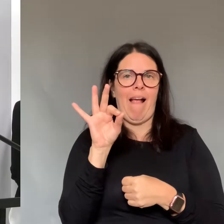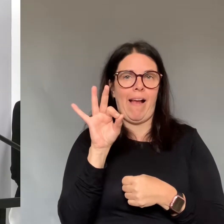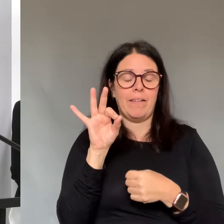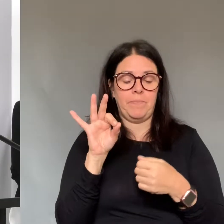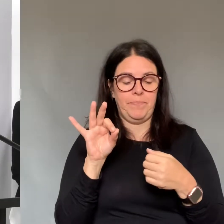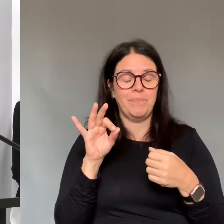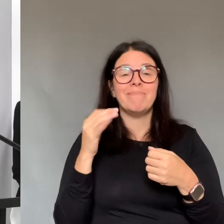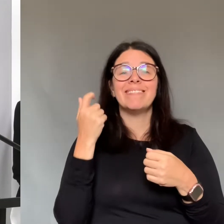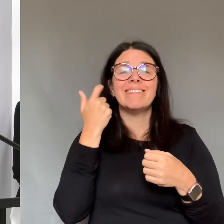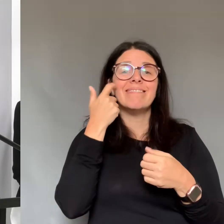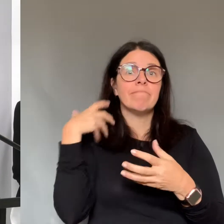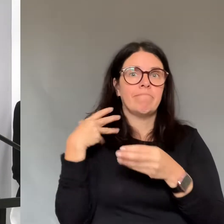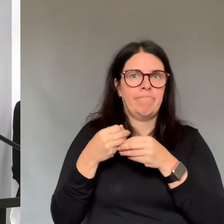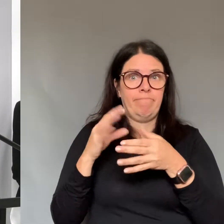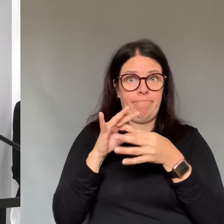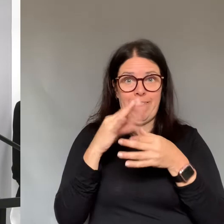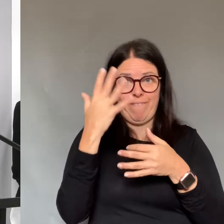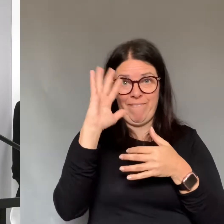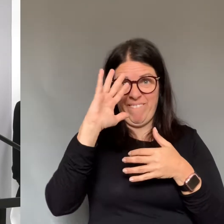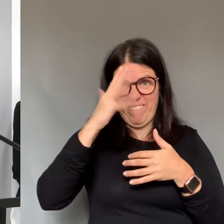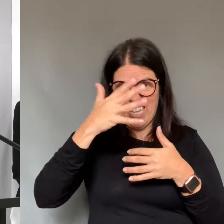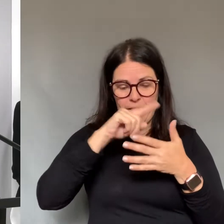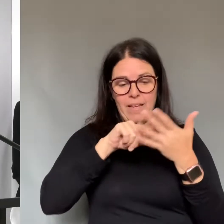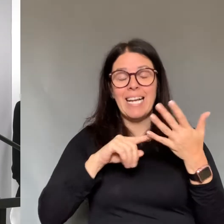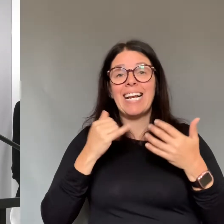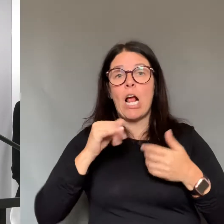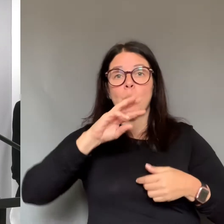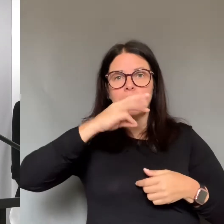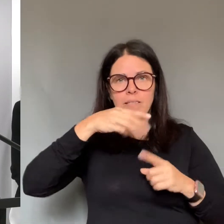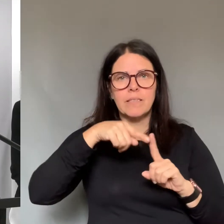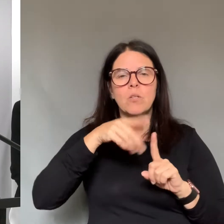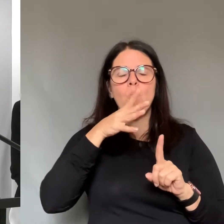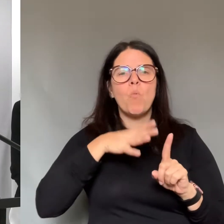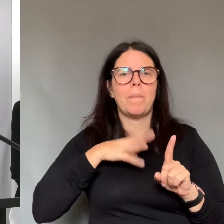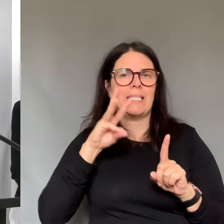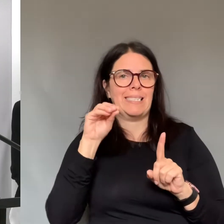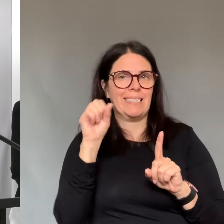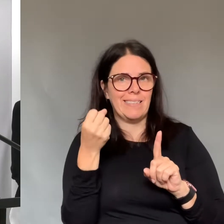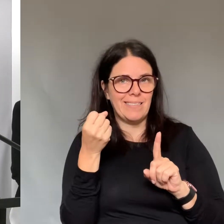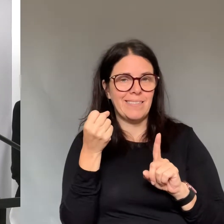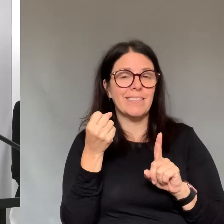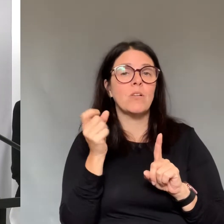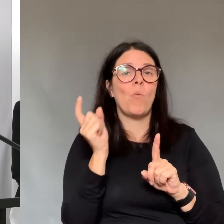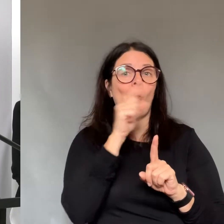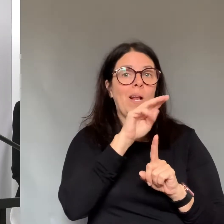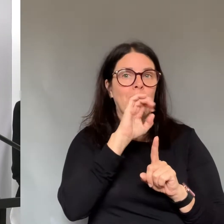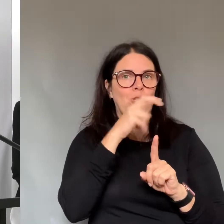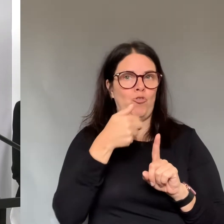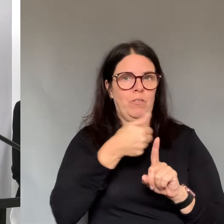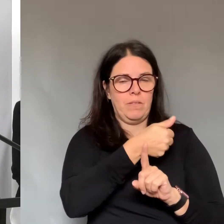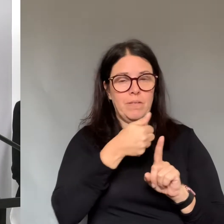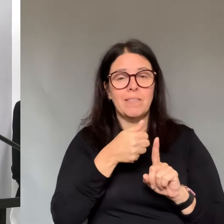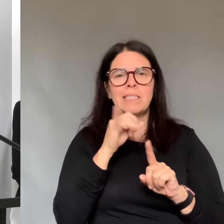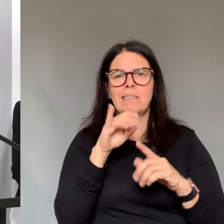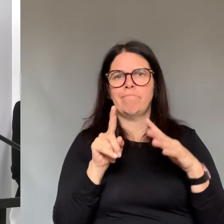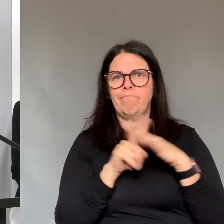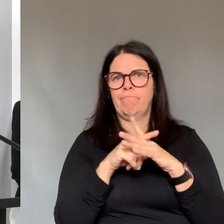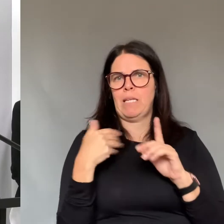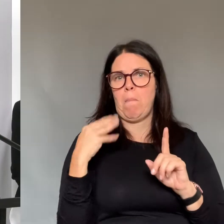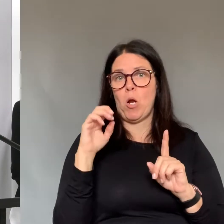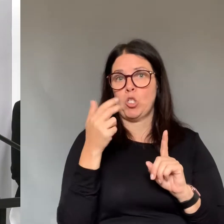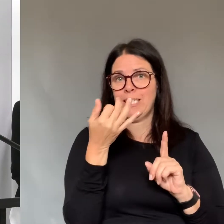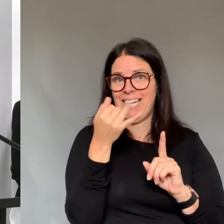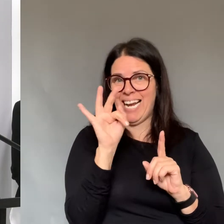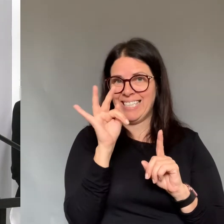Good morning everyone. So now as Teresa announced that there are nine cases in our community. The sixth case that